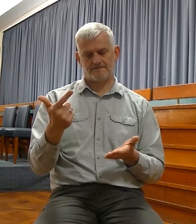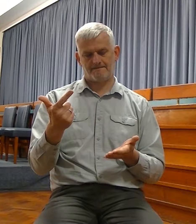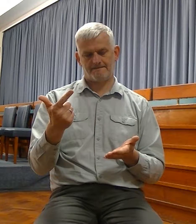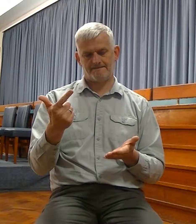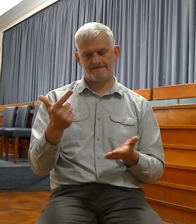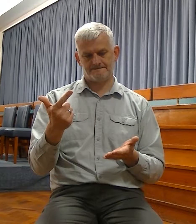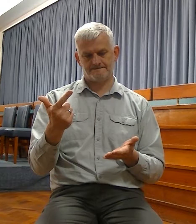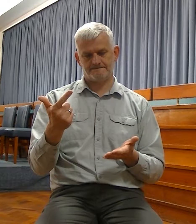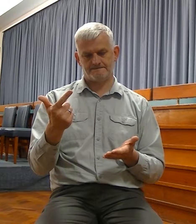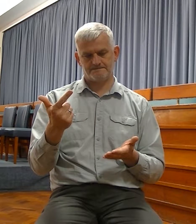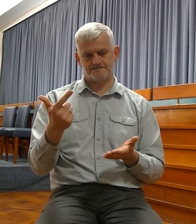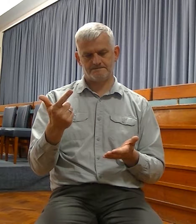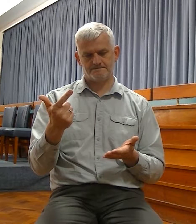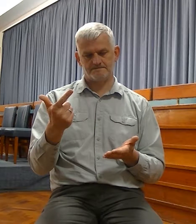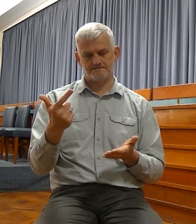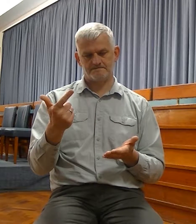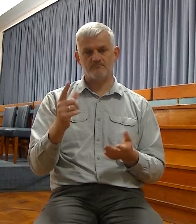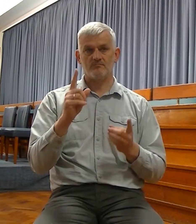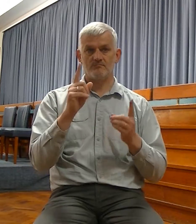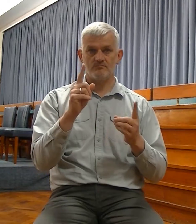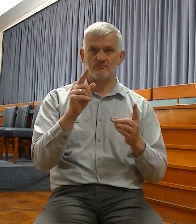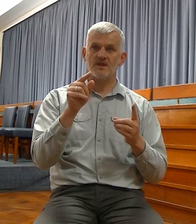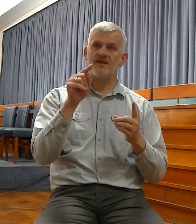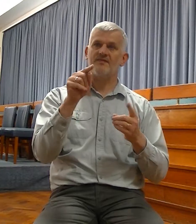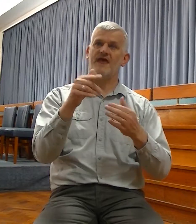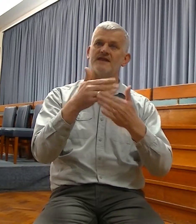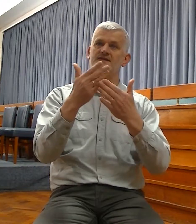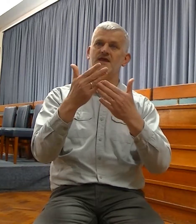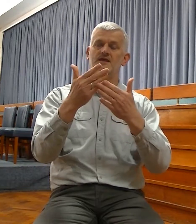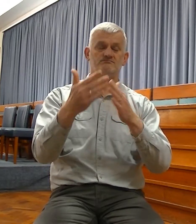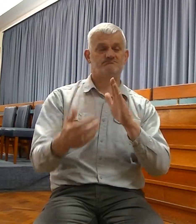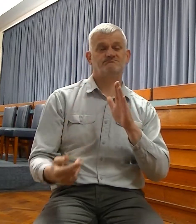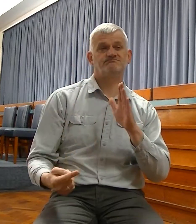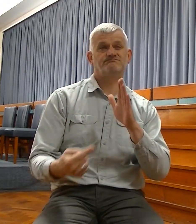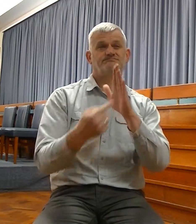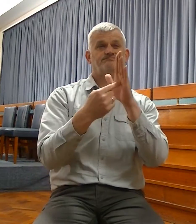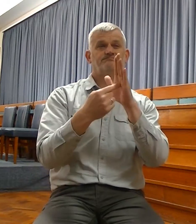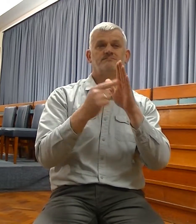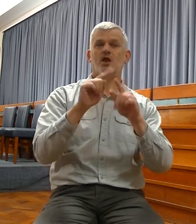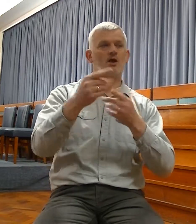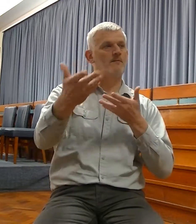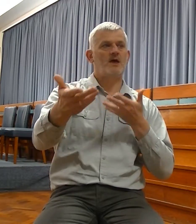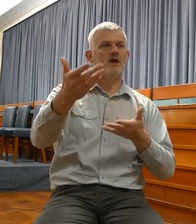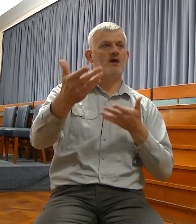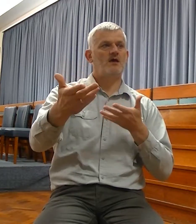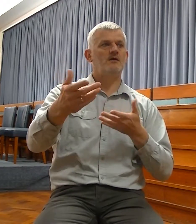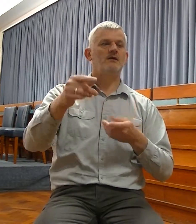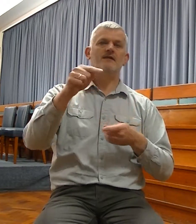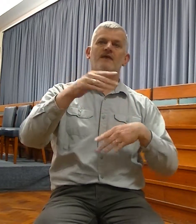Alas, for that day is great, so that none is like it, it is even the time of Jacob's trouble, but he